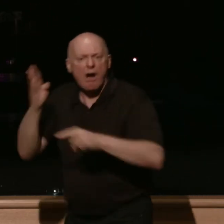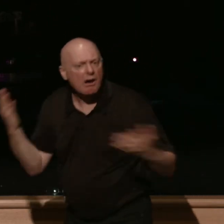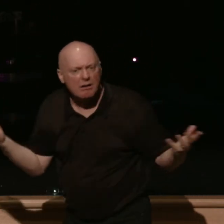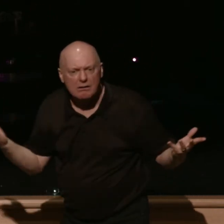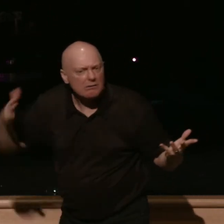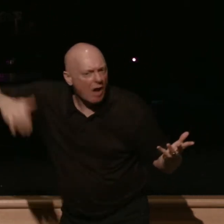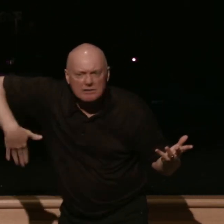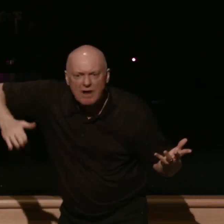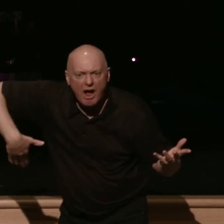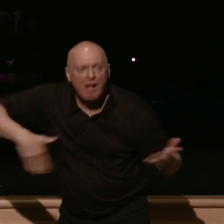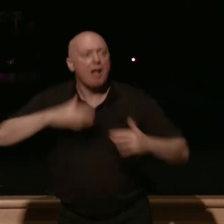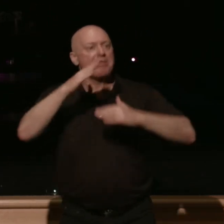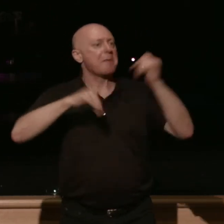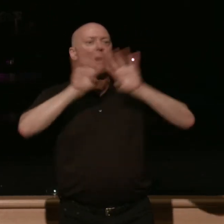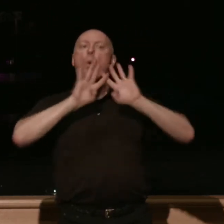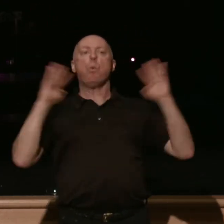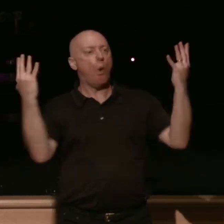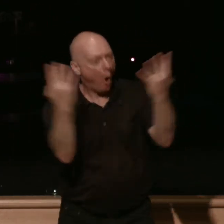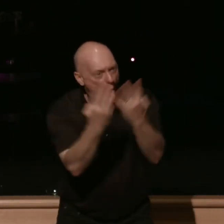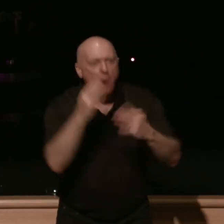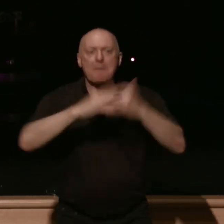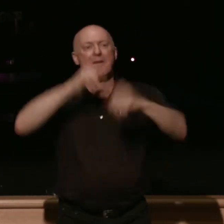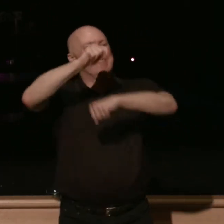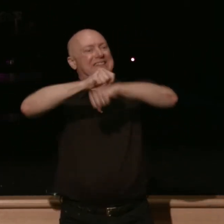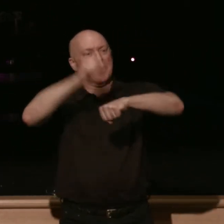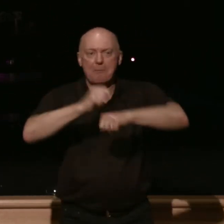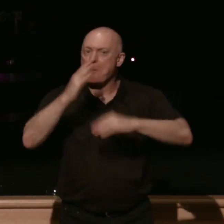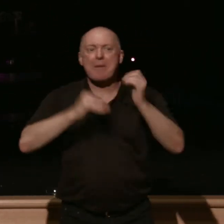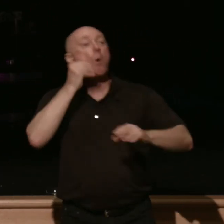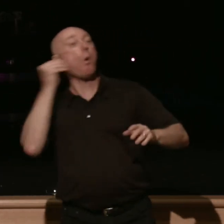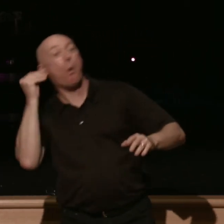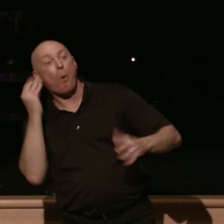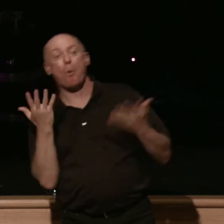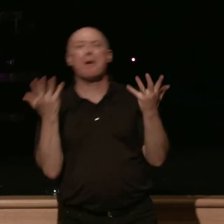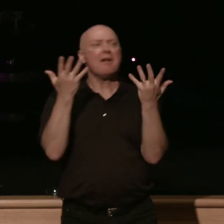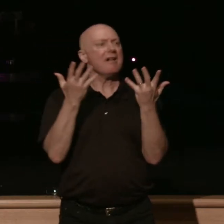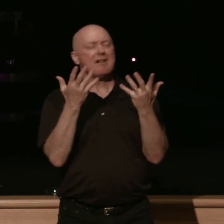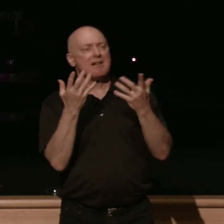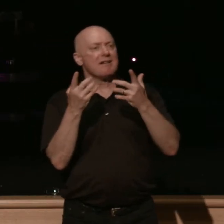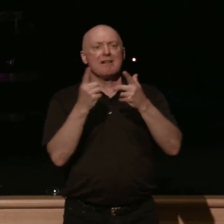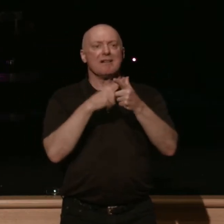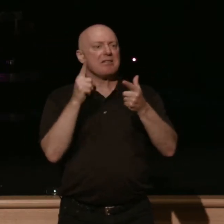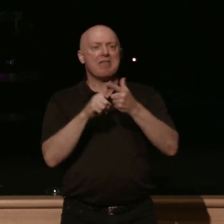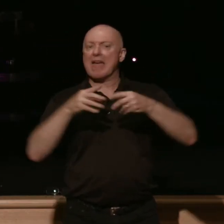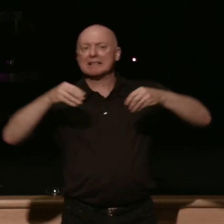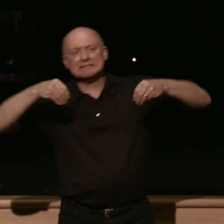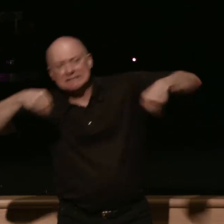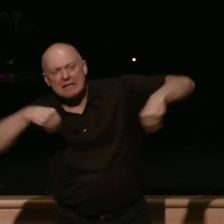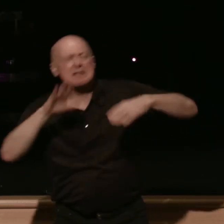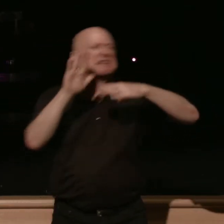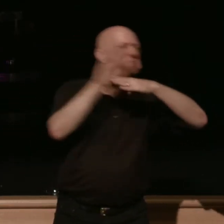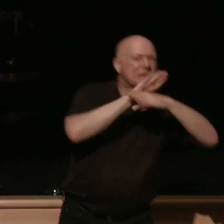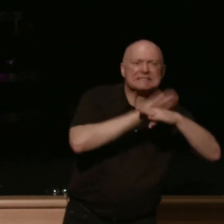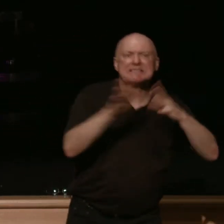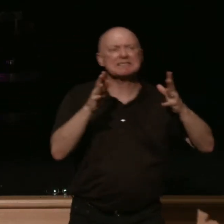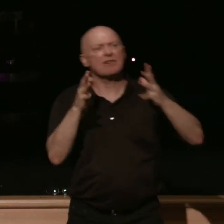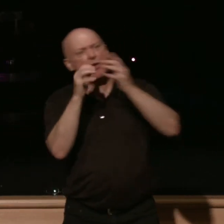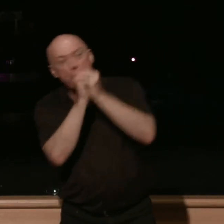They've built the wall. They've built a temple. They've built their homes. They've reestablished their markets. They've reset worship in the